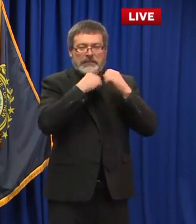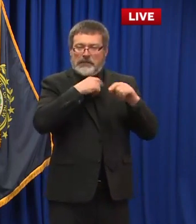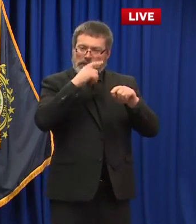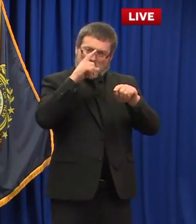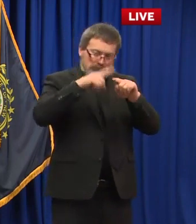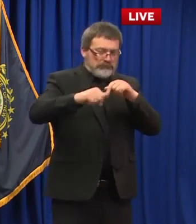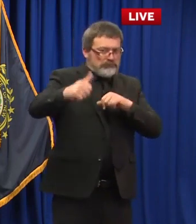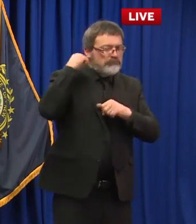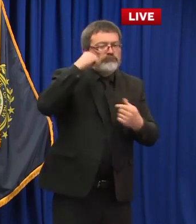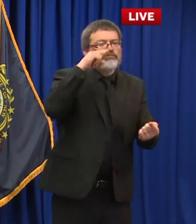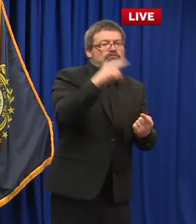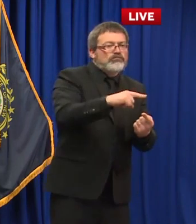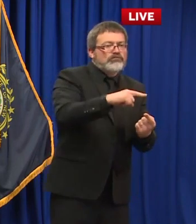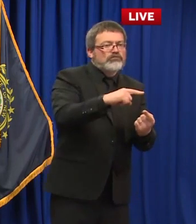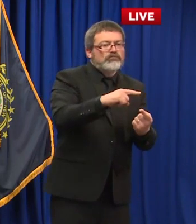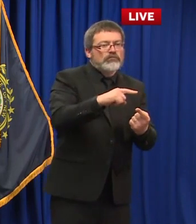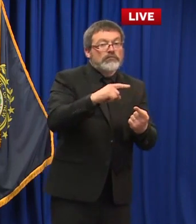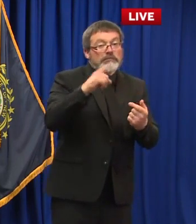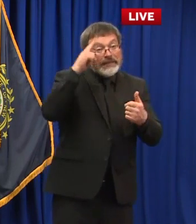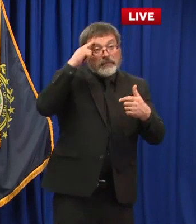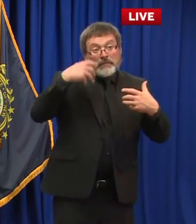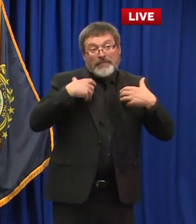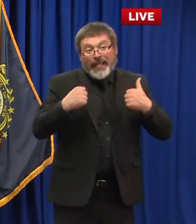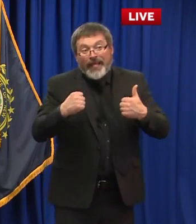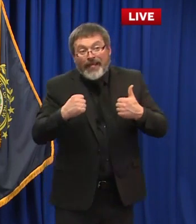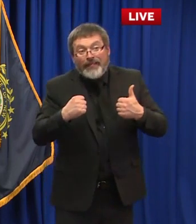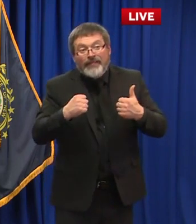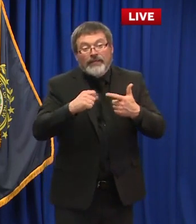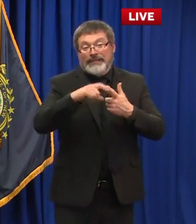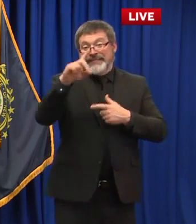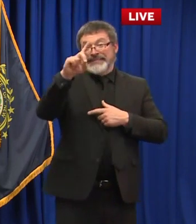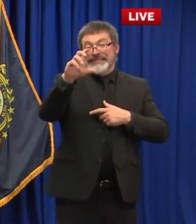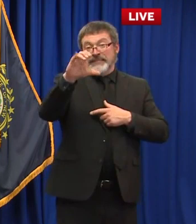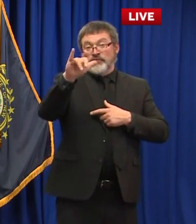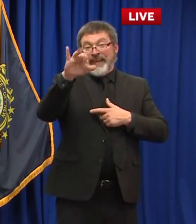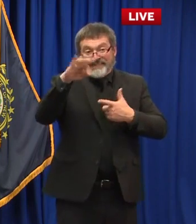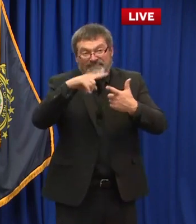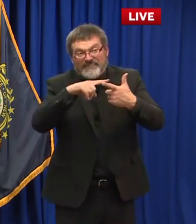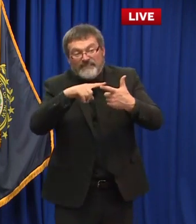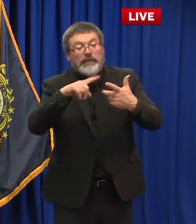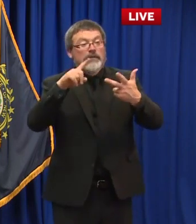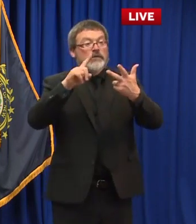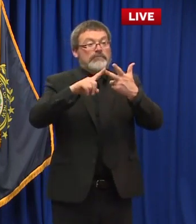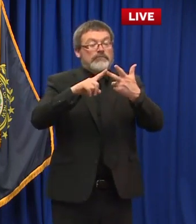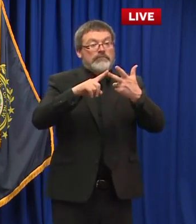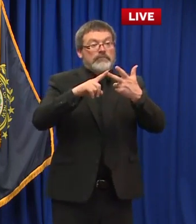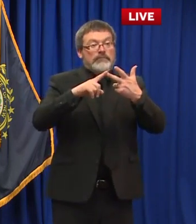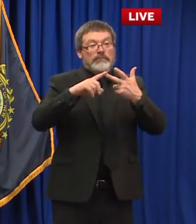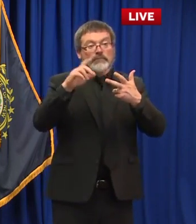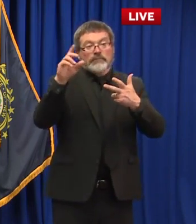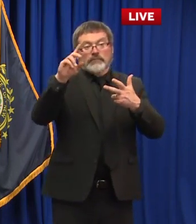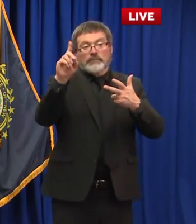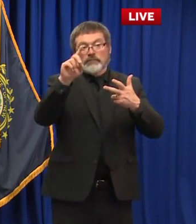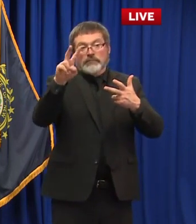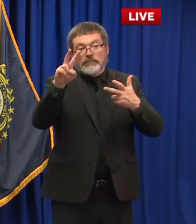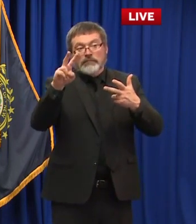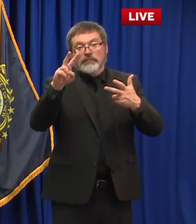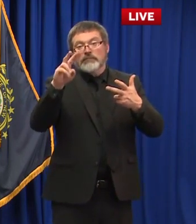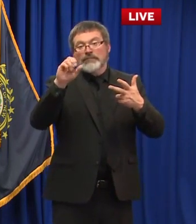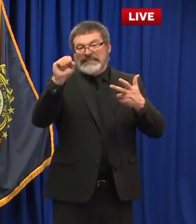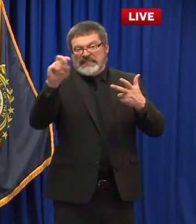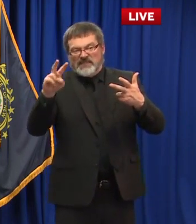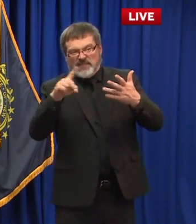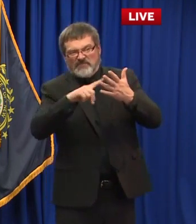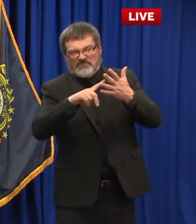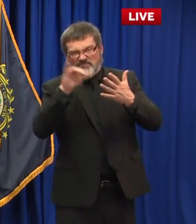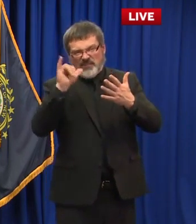around mental health uh dcyf you know child protection programs um programs around um abuse uh and domestic